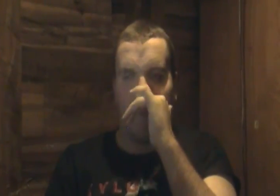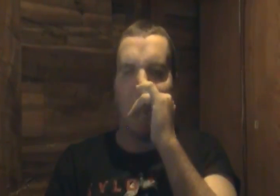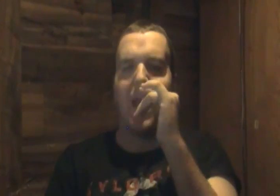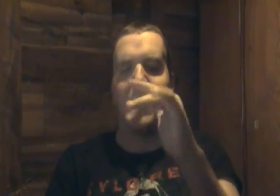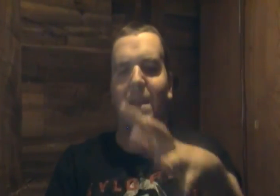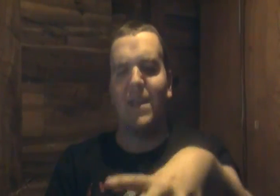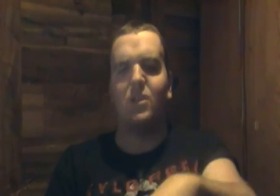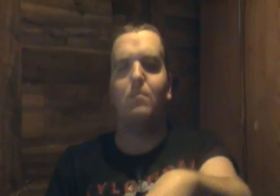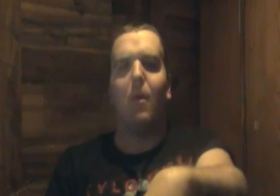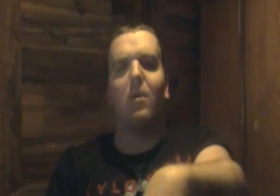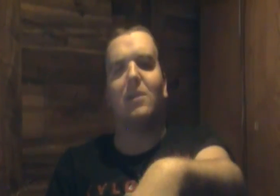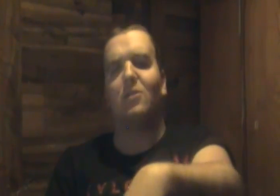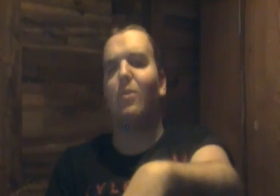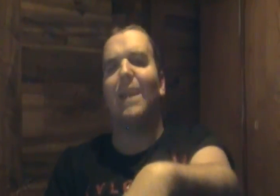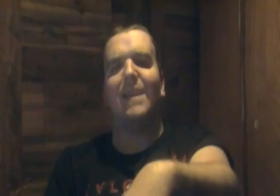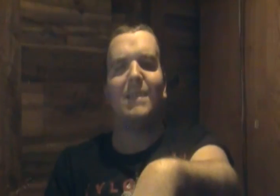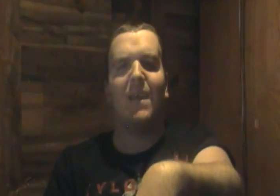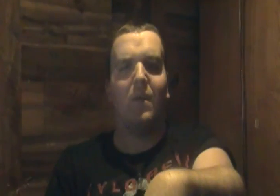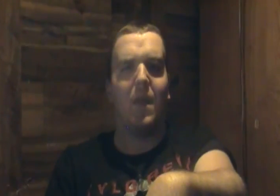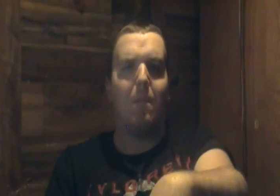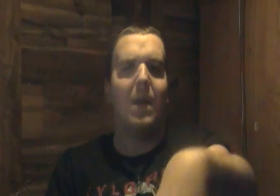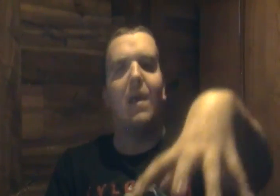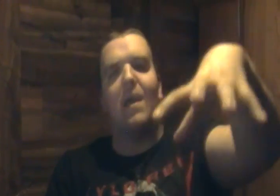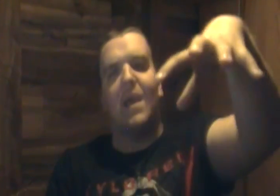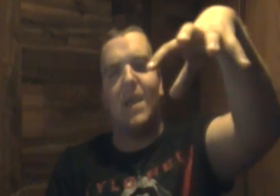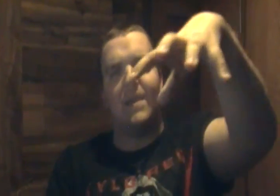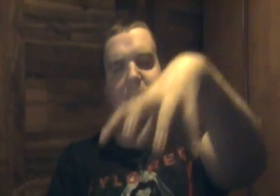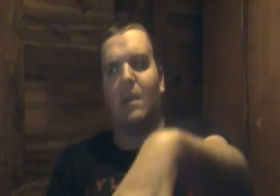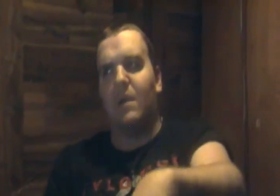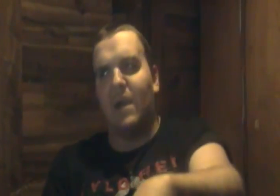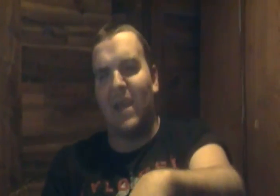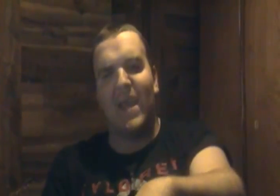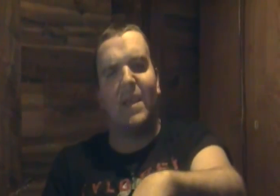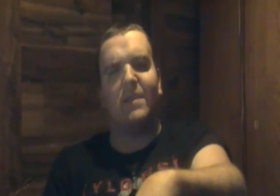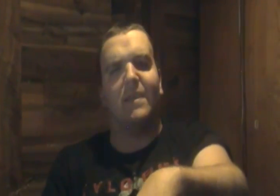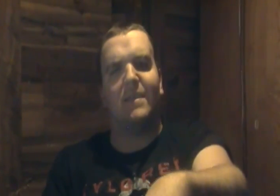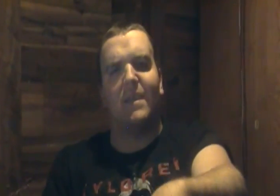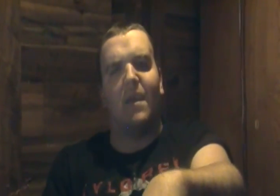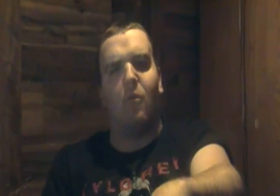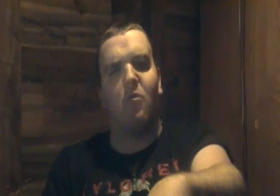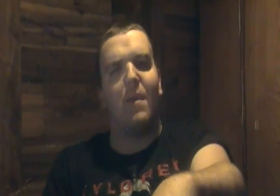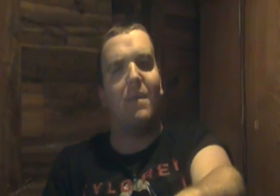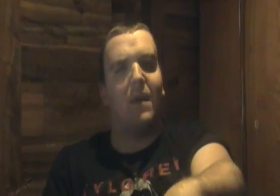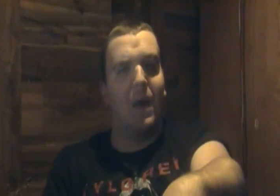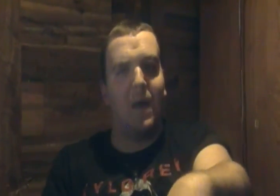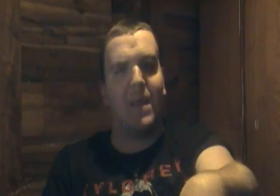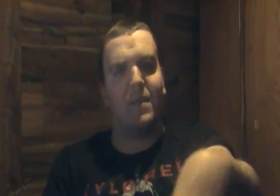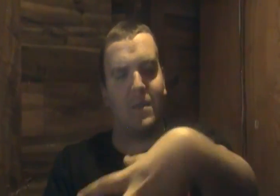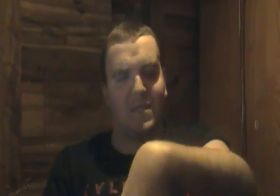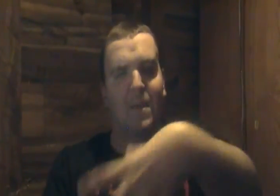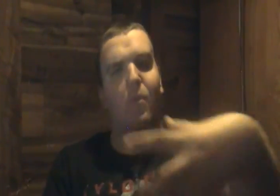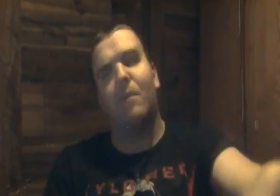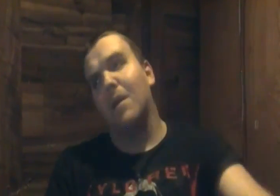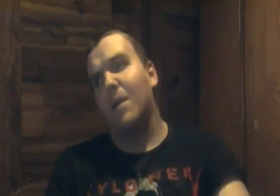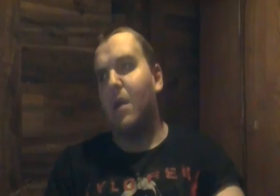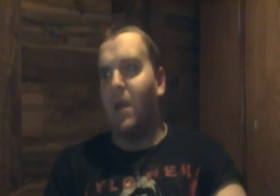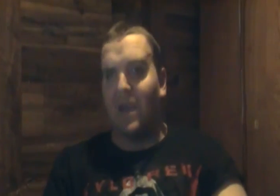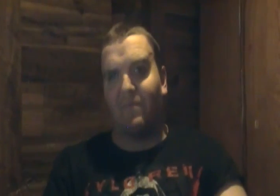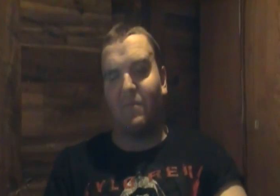and each part of the story that he's telling them is a hint to a room in the in the temple and